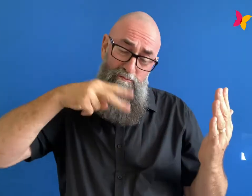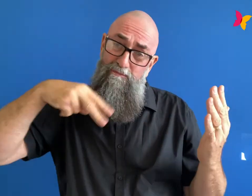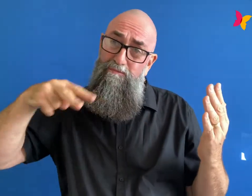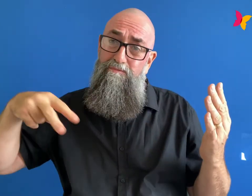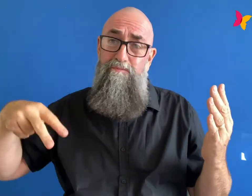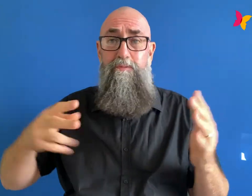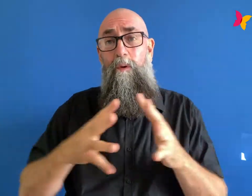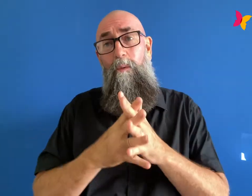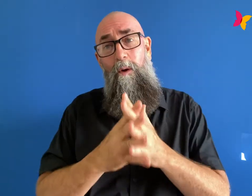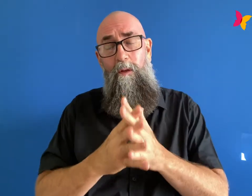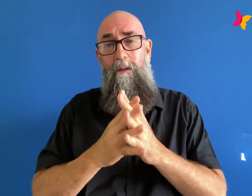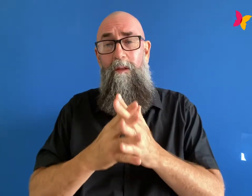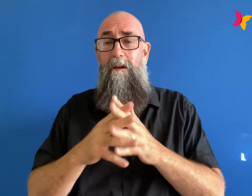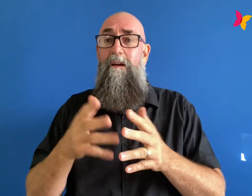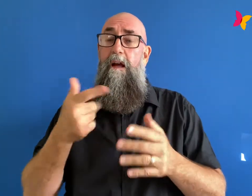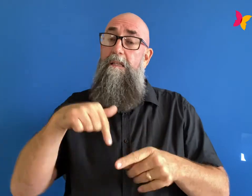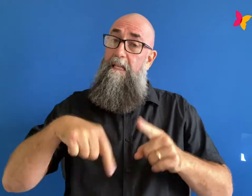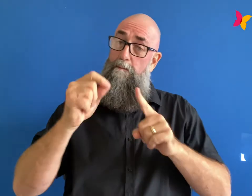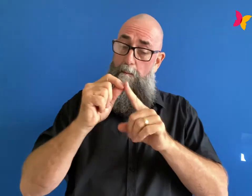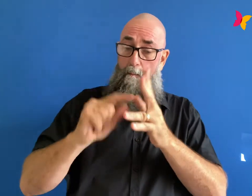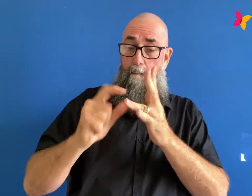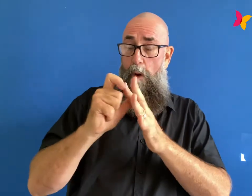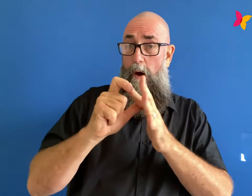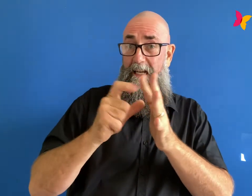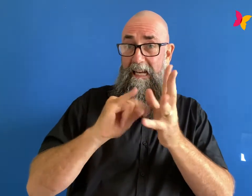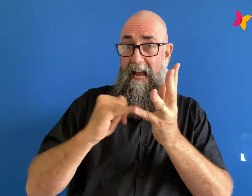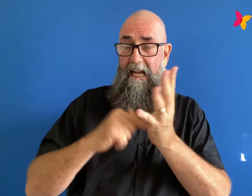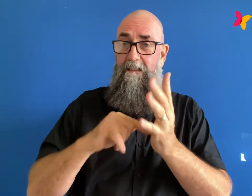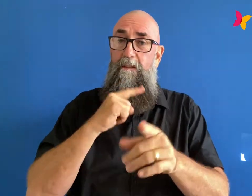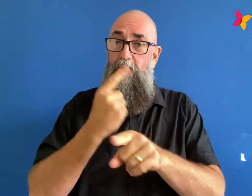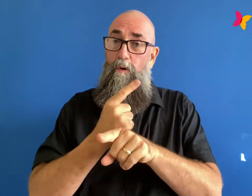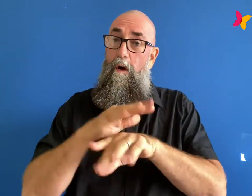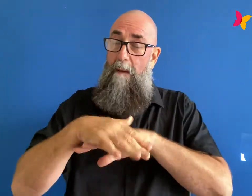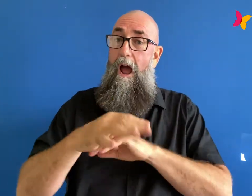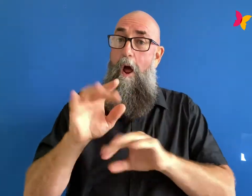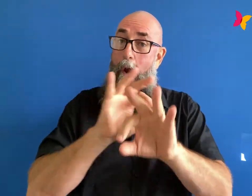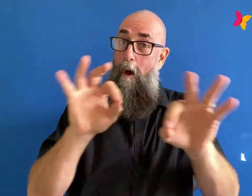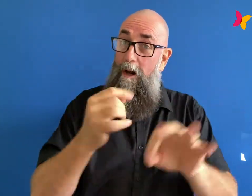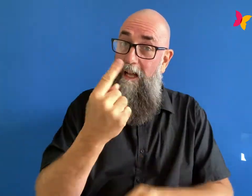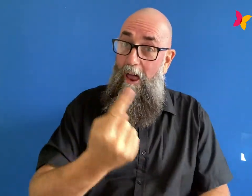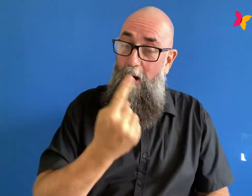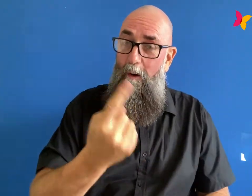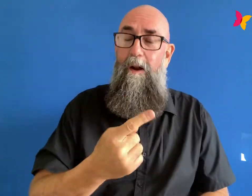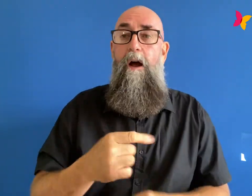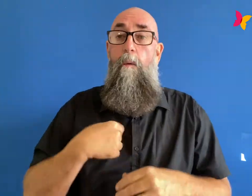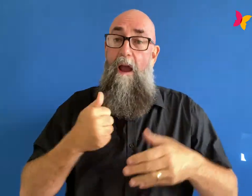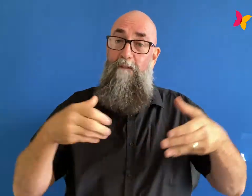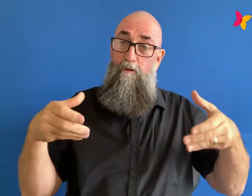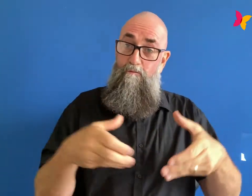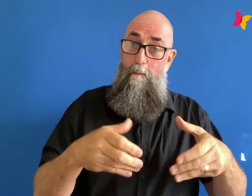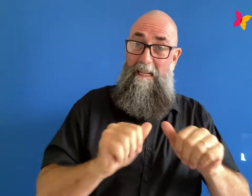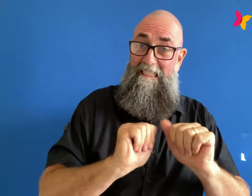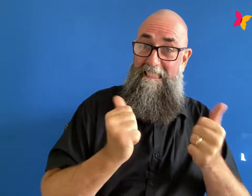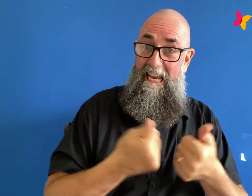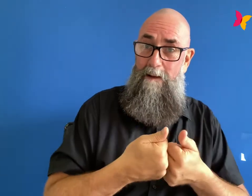been a beyondblue podcast cited by me i'm mark cannell it's produced by sam lloy and executive produced by darcy sutton